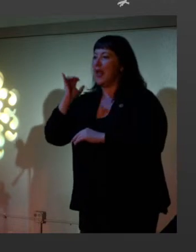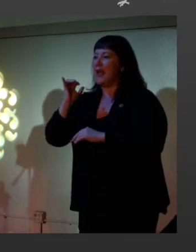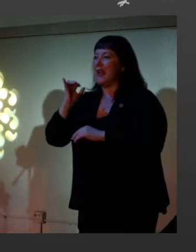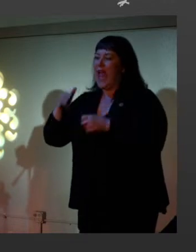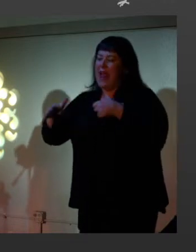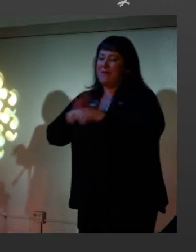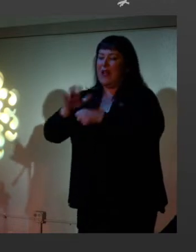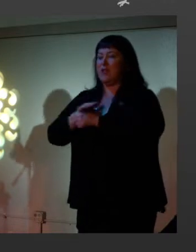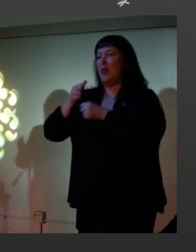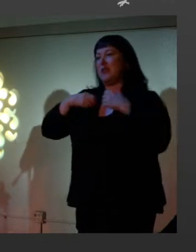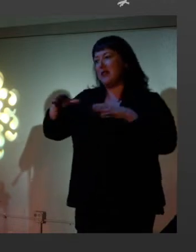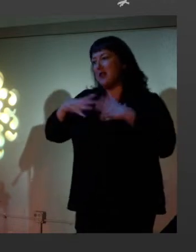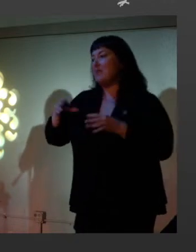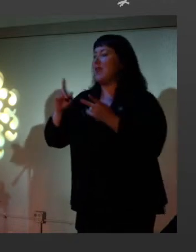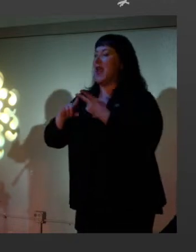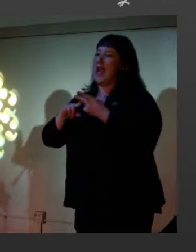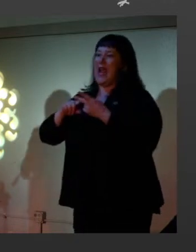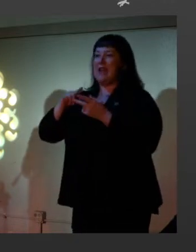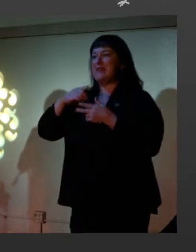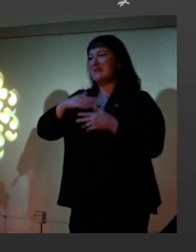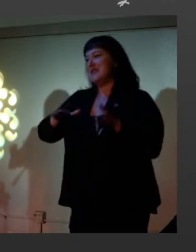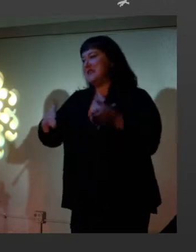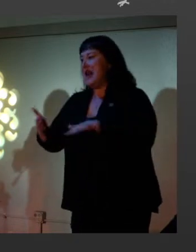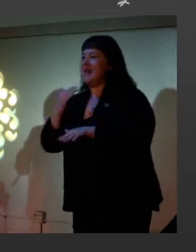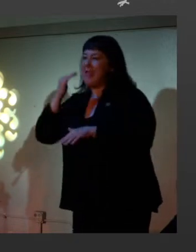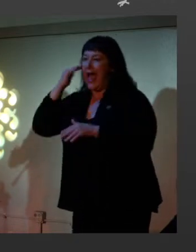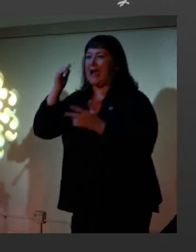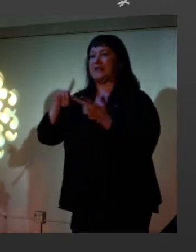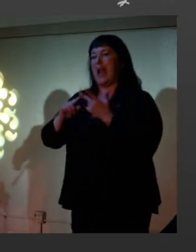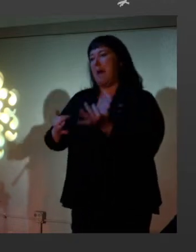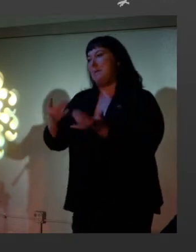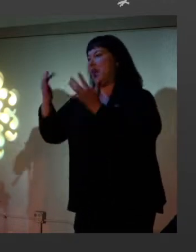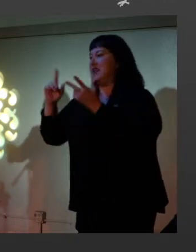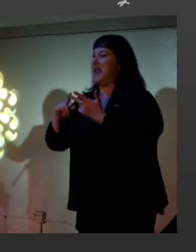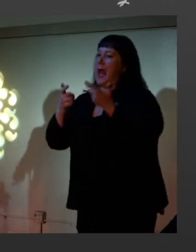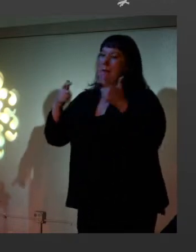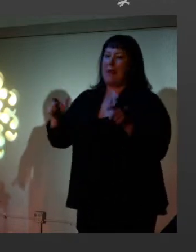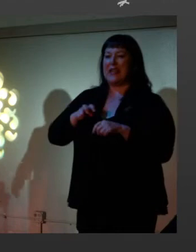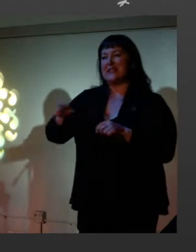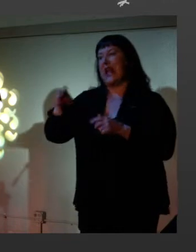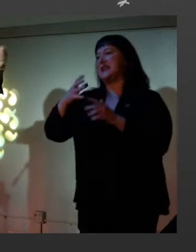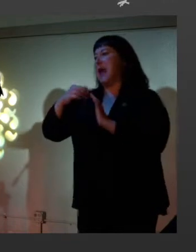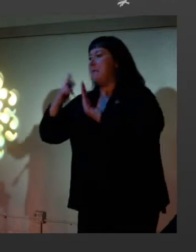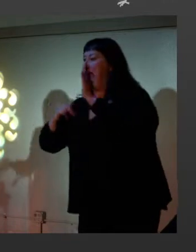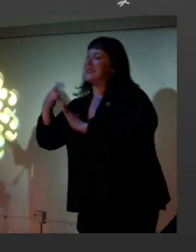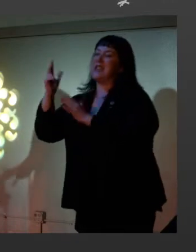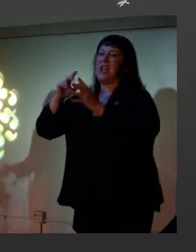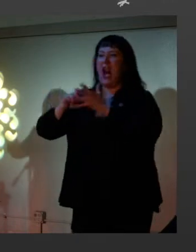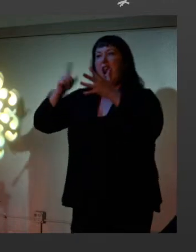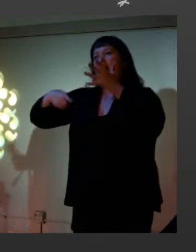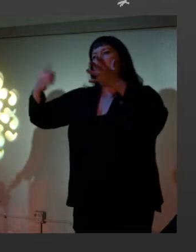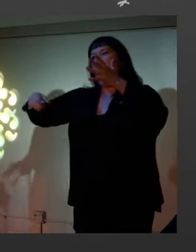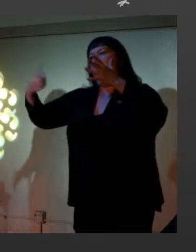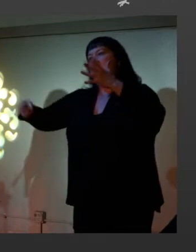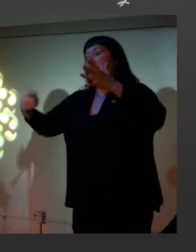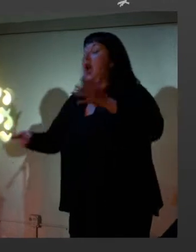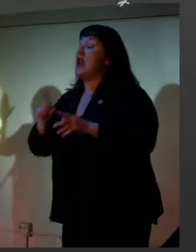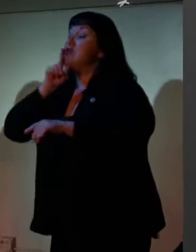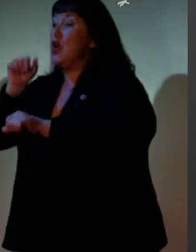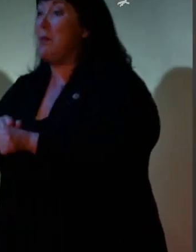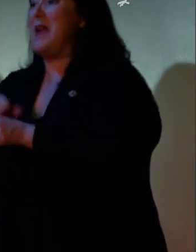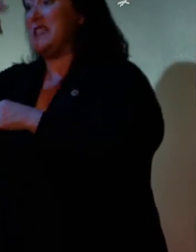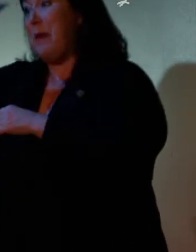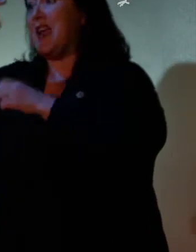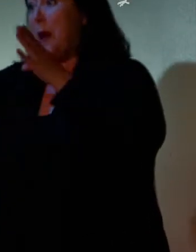death's heads, and mutilated hands, and burning incense, and deformed cows, and big snakes, and idols, and maps, and paintings on skins, and a real Mexican that they brought over from